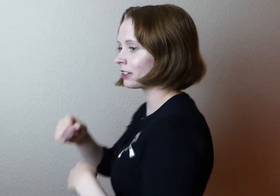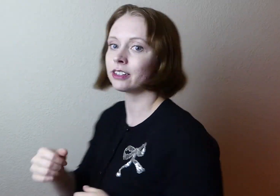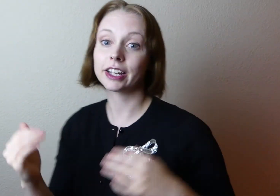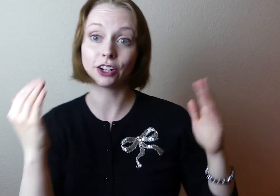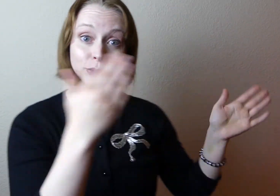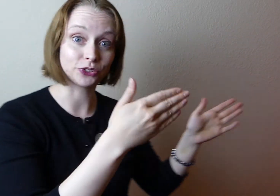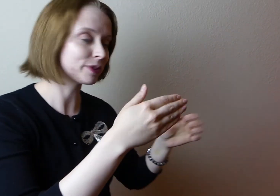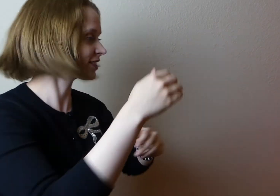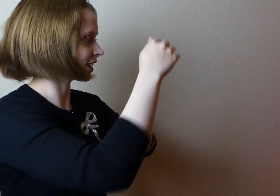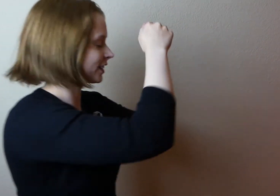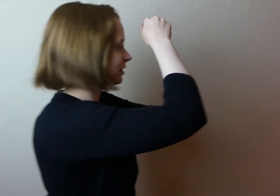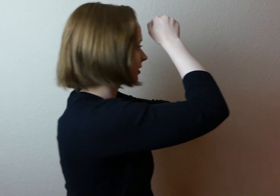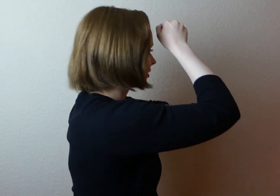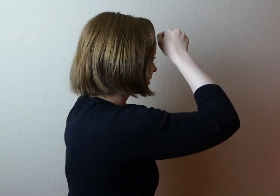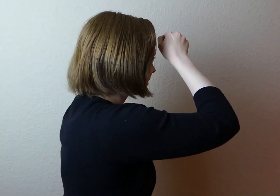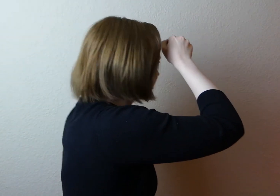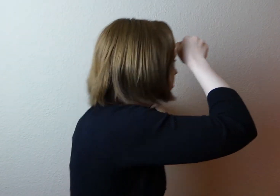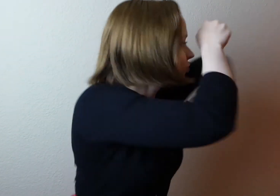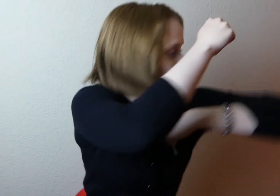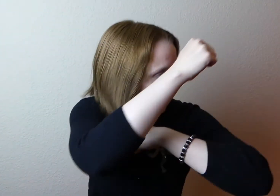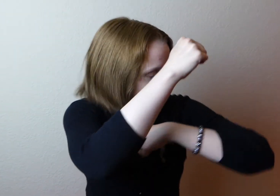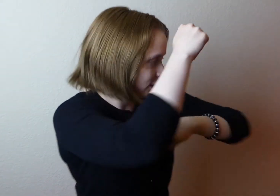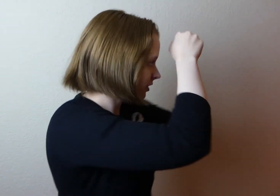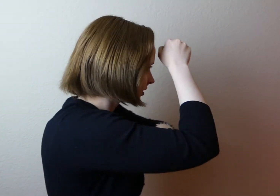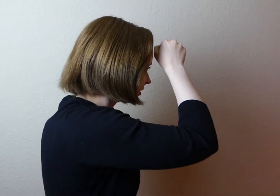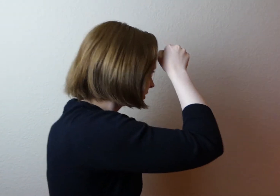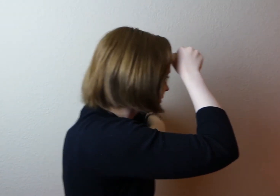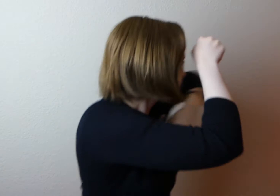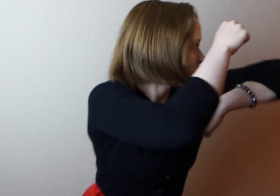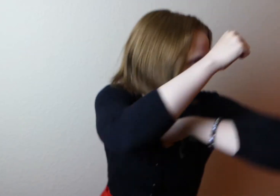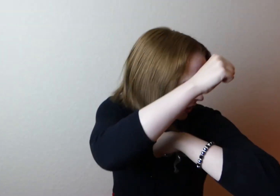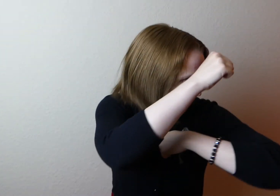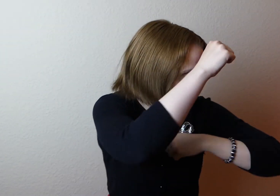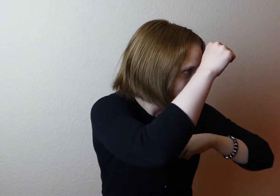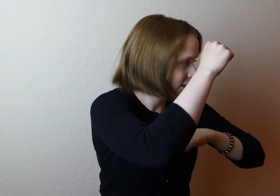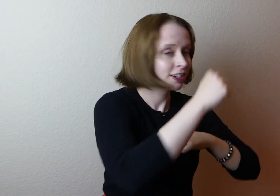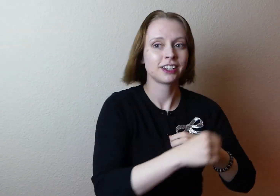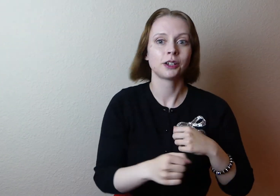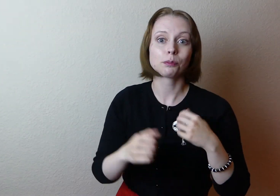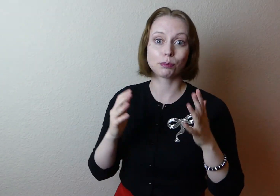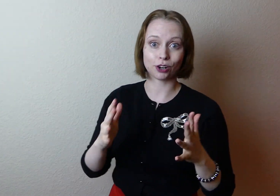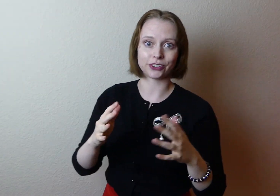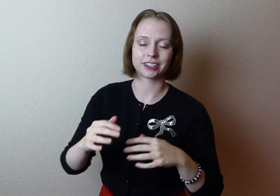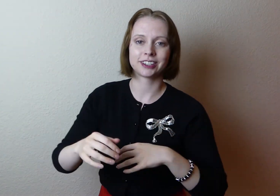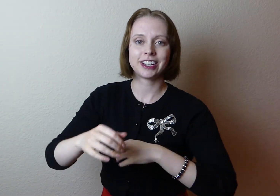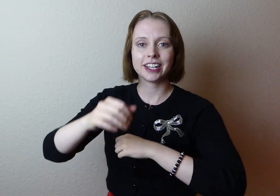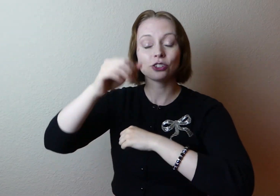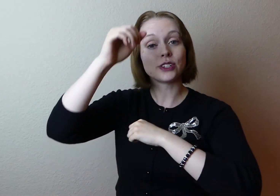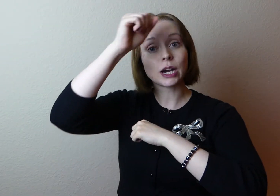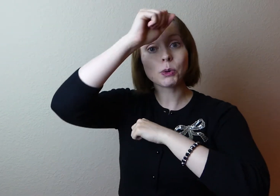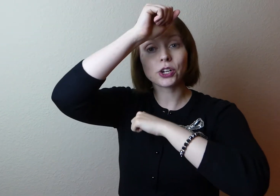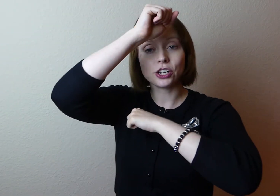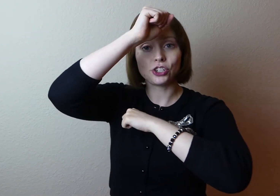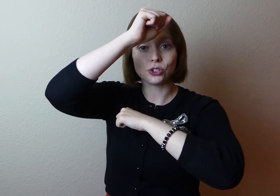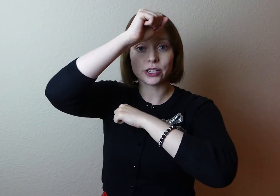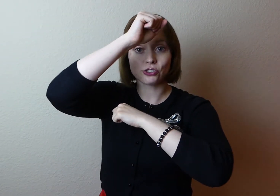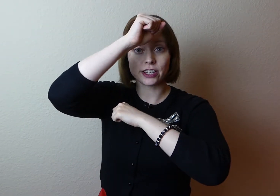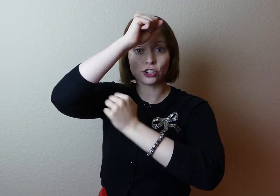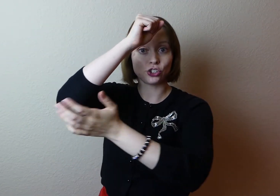and I'll do it from this side, strike, strike, perfect. So now what we're going to do is transition